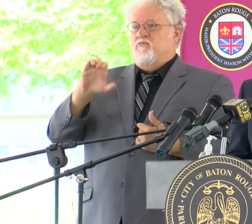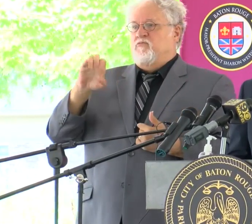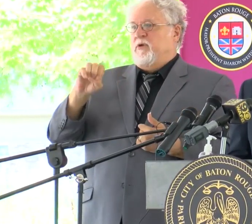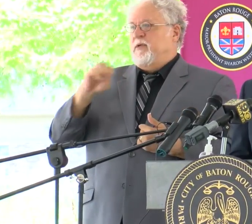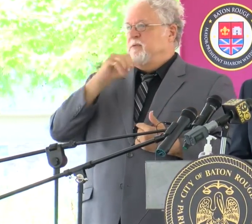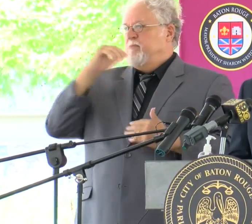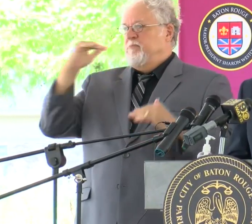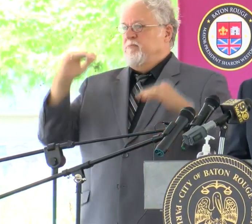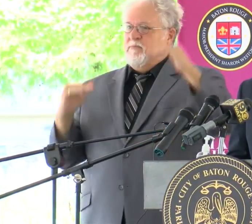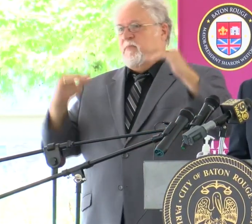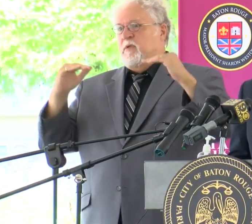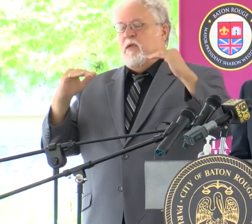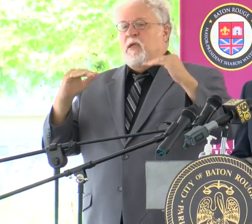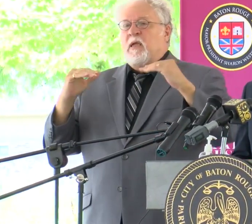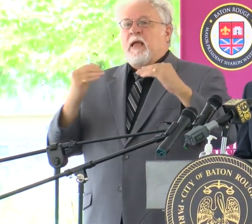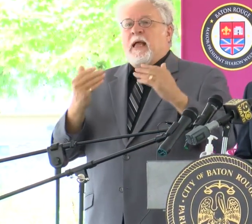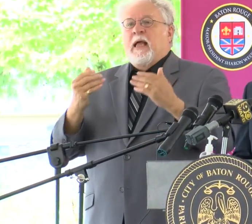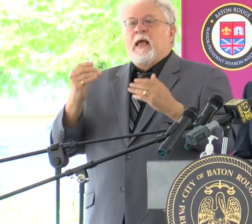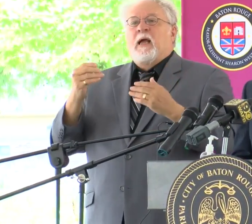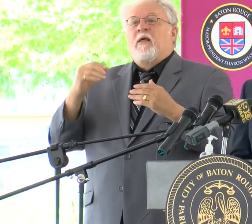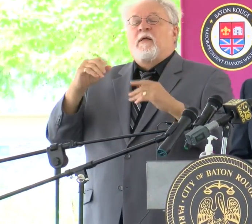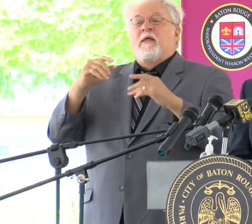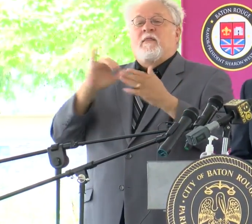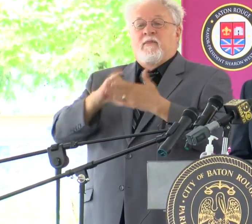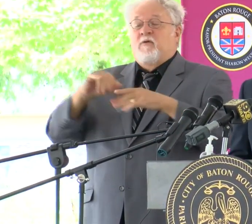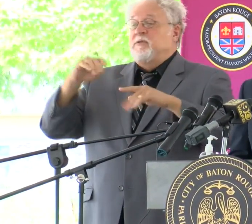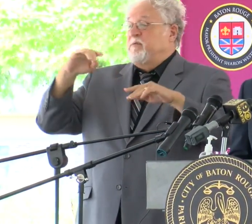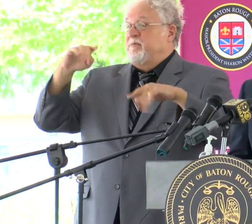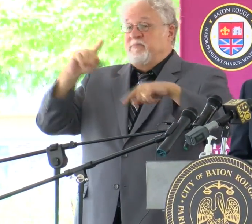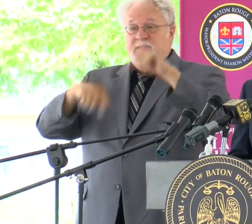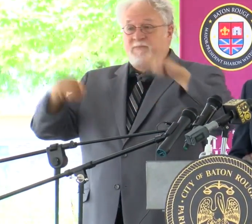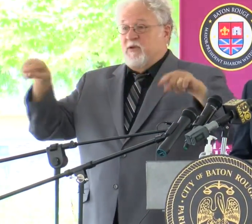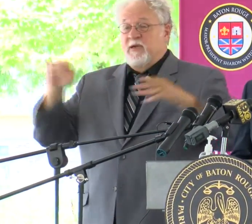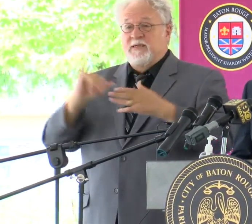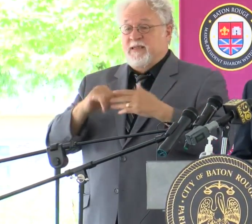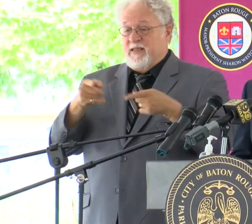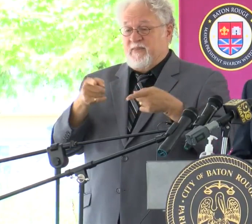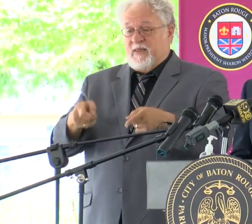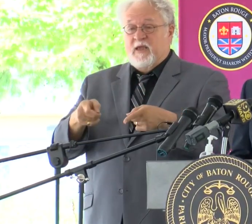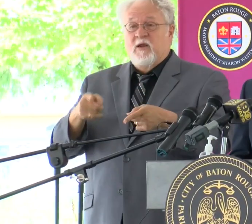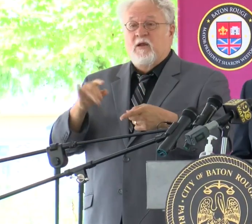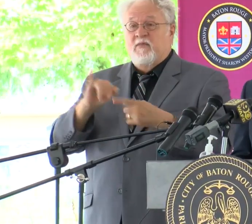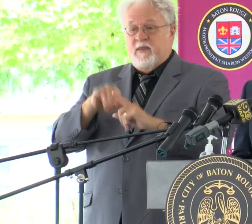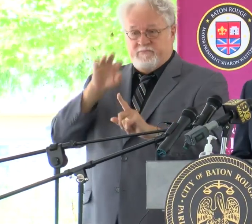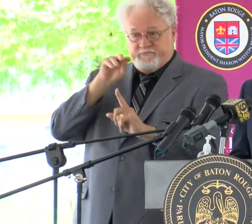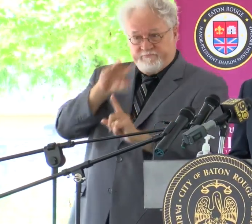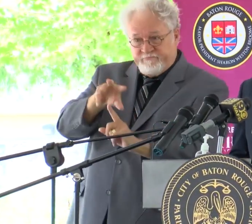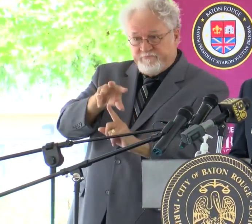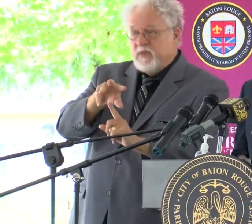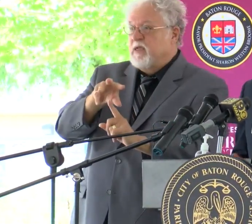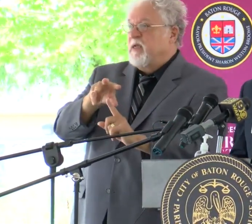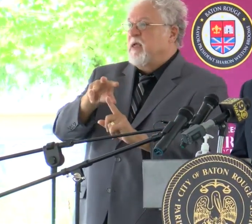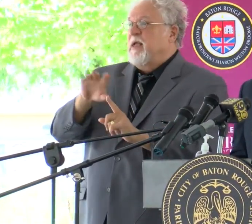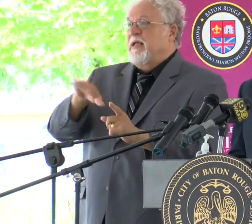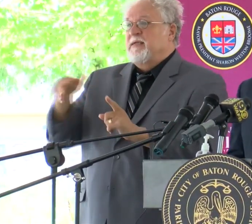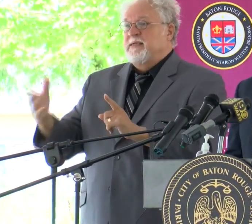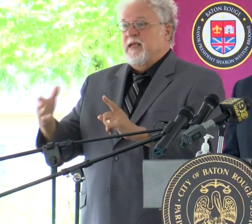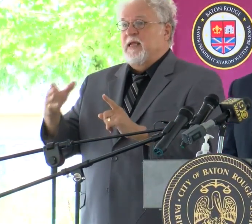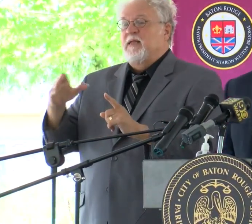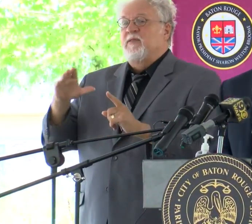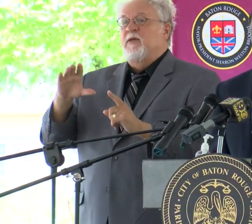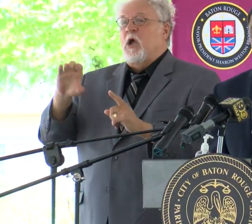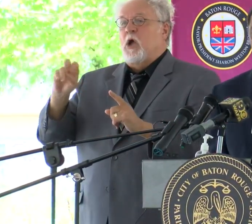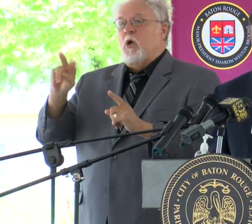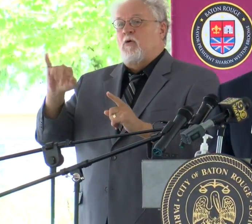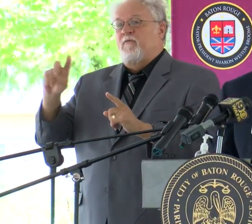increased awareness of the disparities that exist that have been highlighted by the deaths in COVID